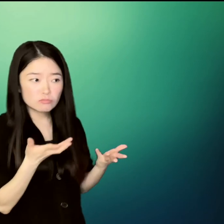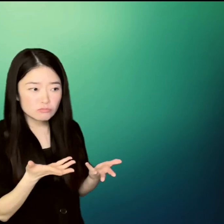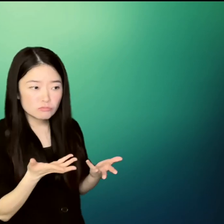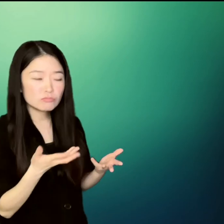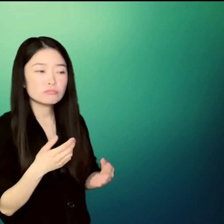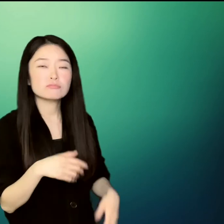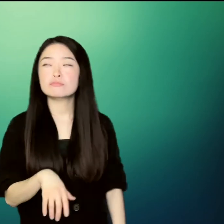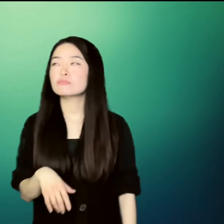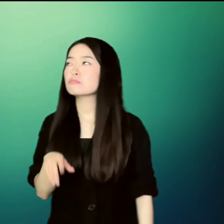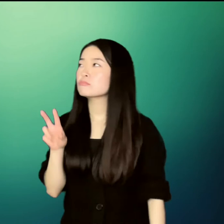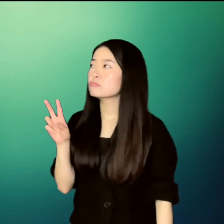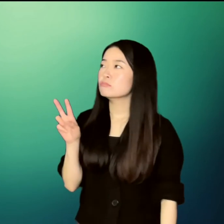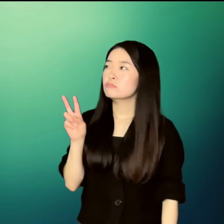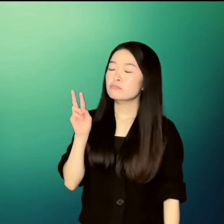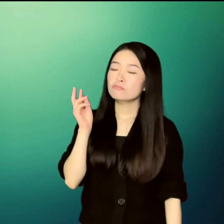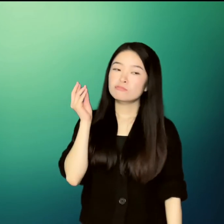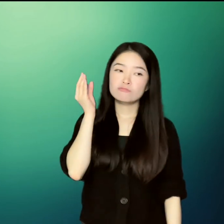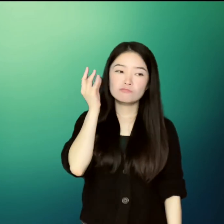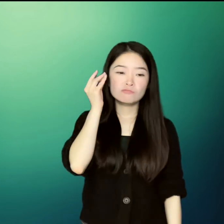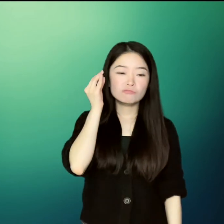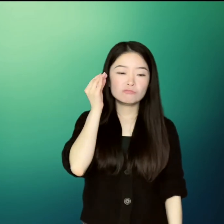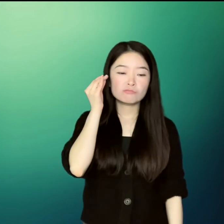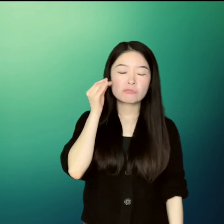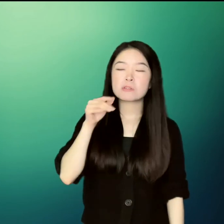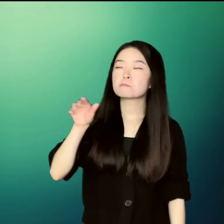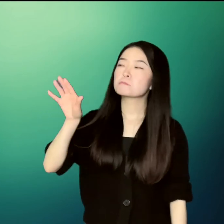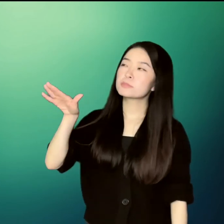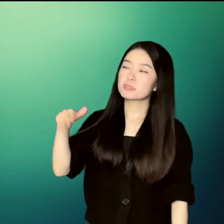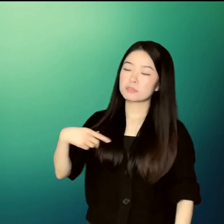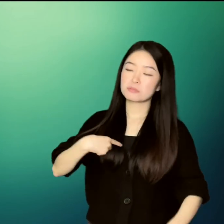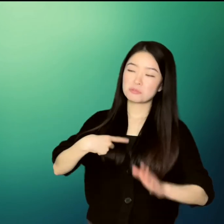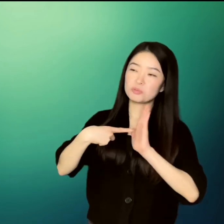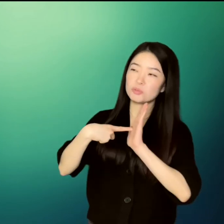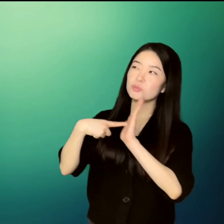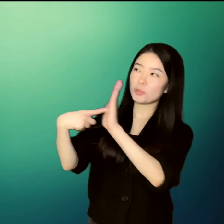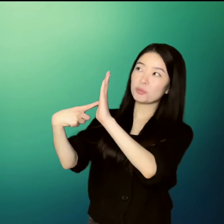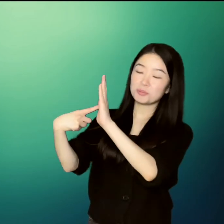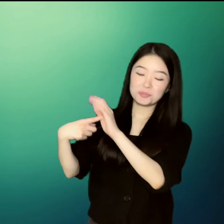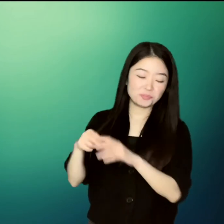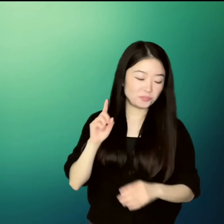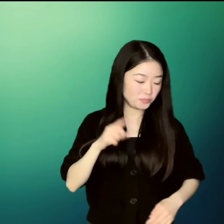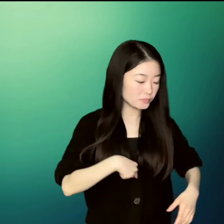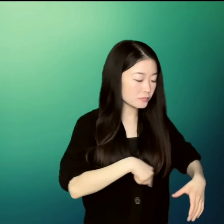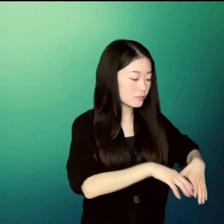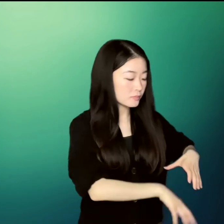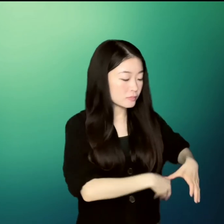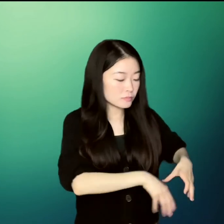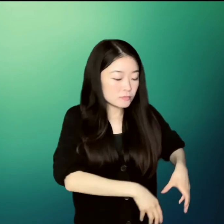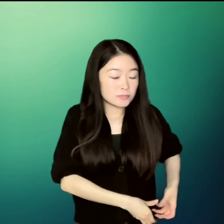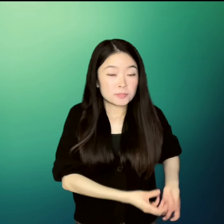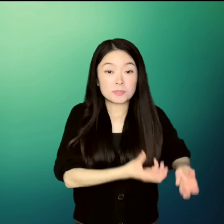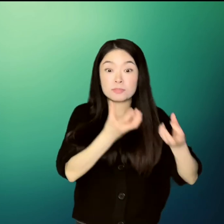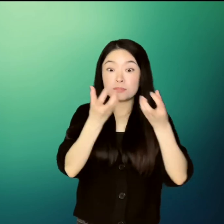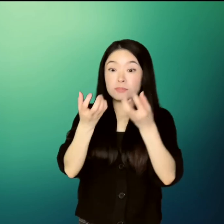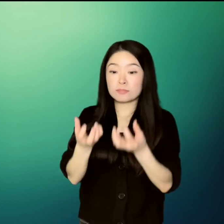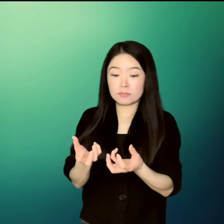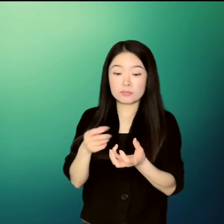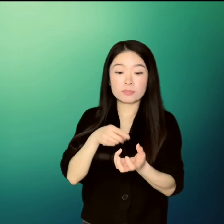Un He thought for a moment. Well, I can show you, she said, and took out the small